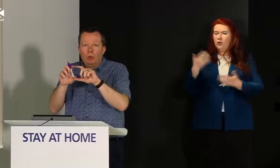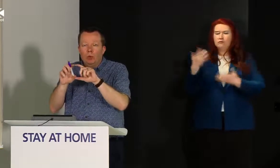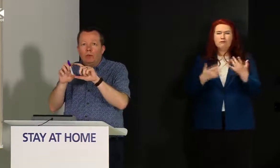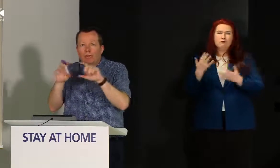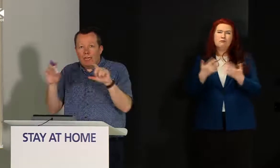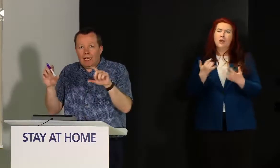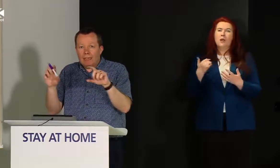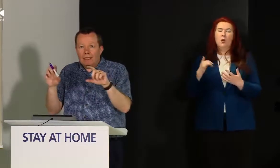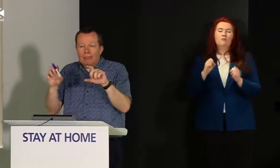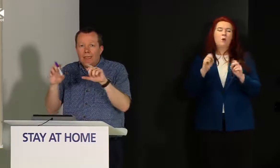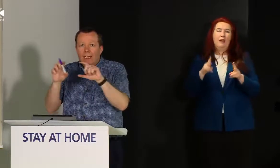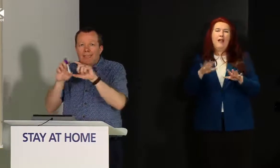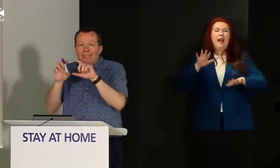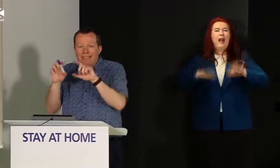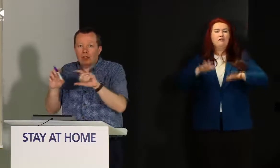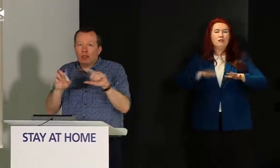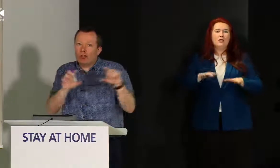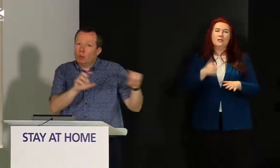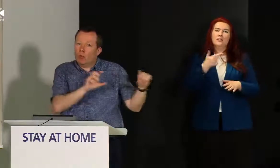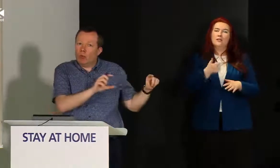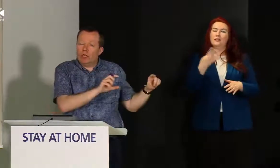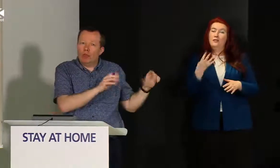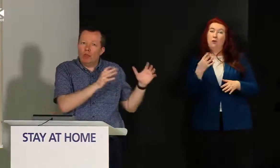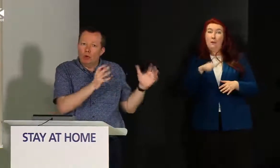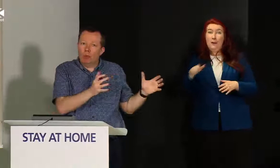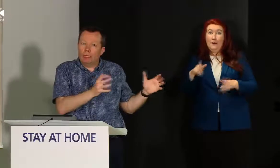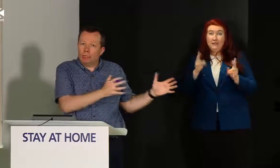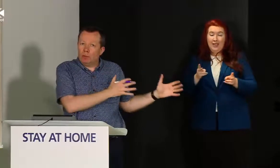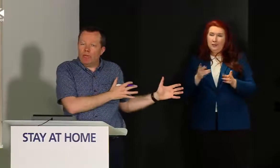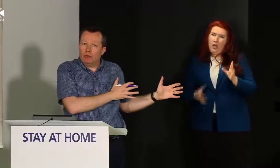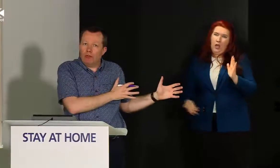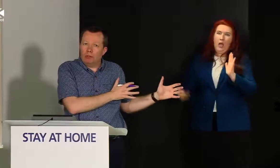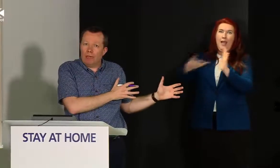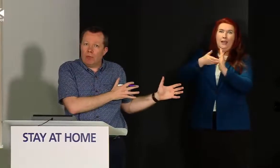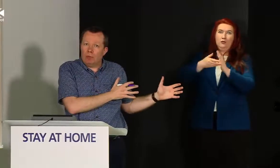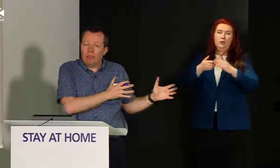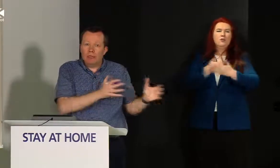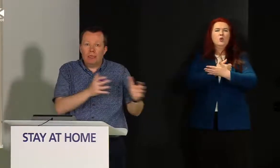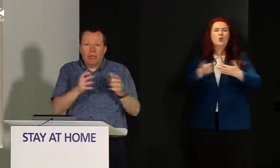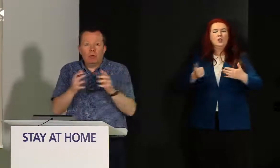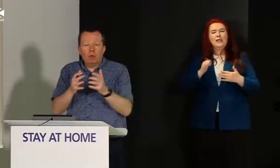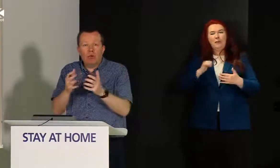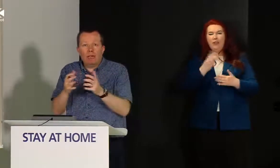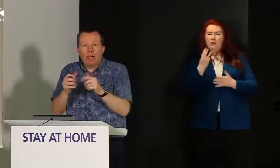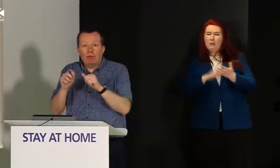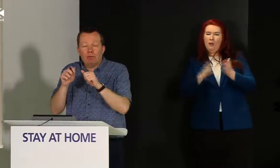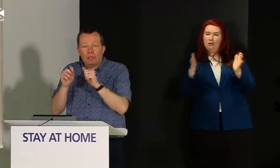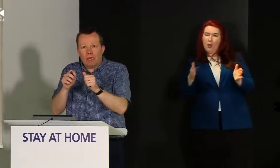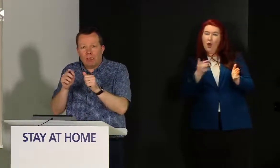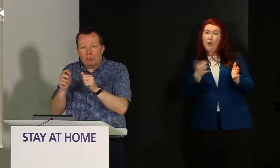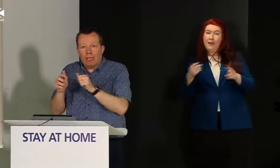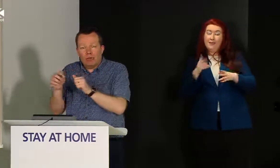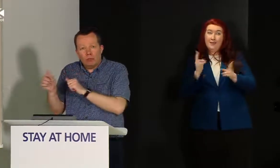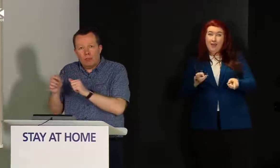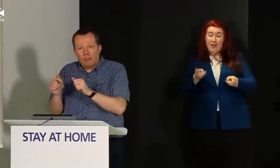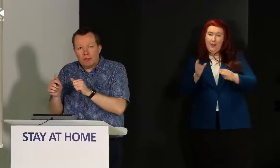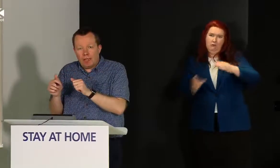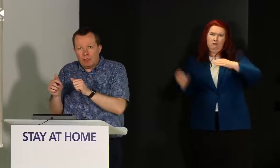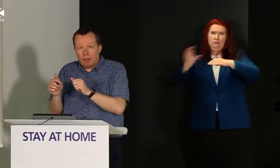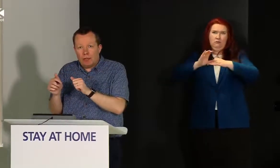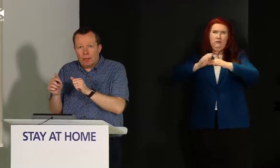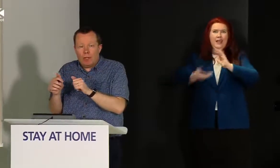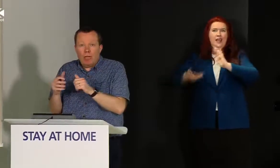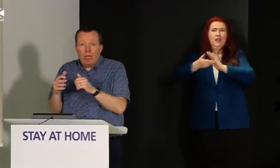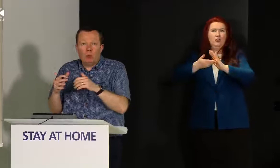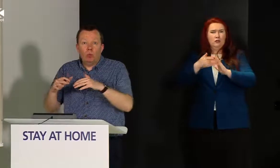people died in addition to what is normally expected during that period and we wouldn't have particular diagnoses